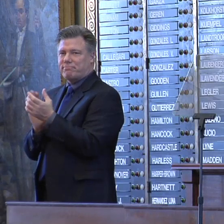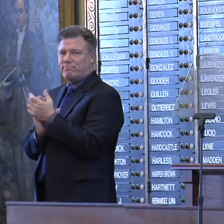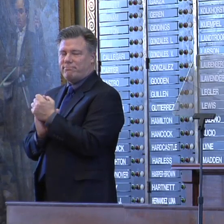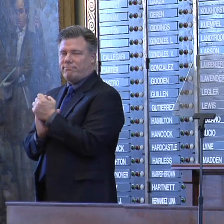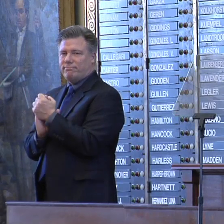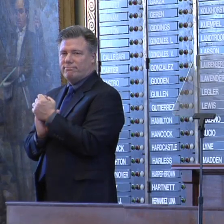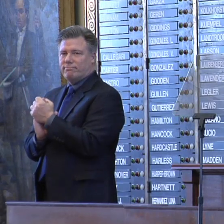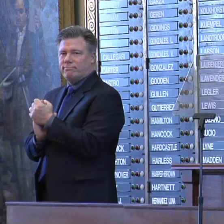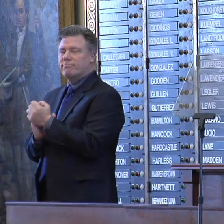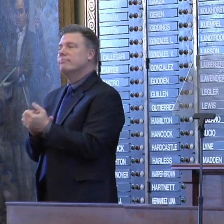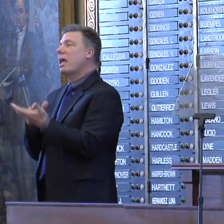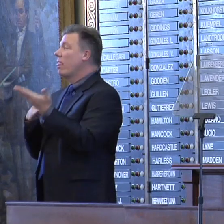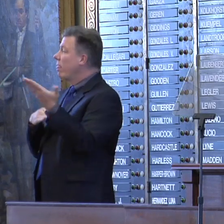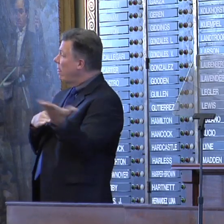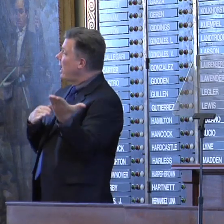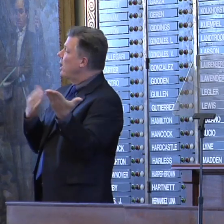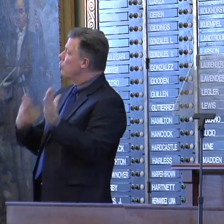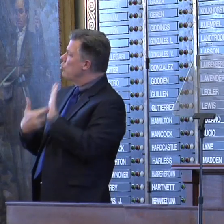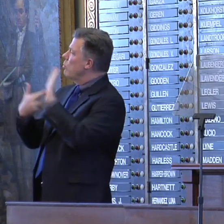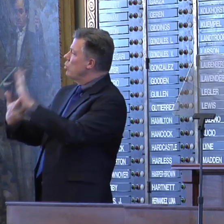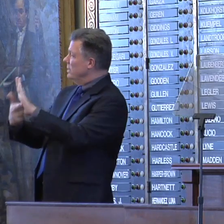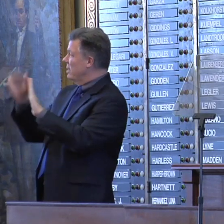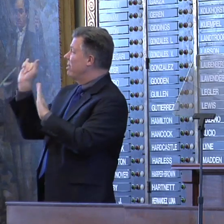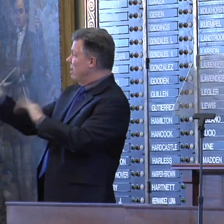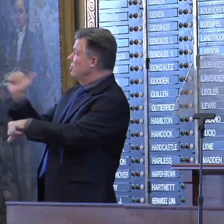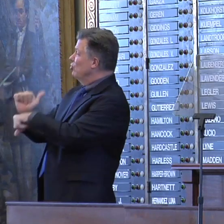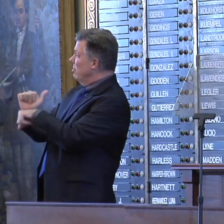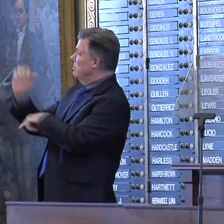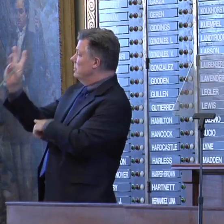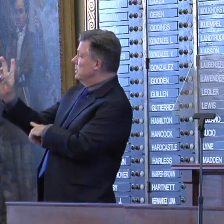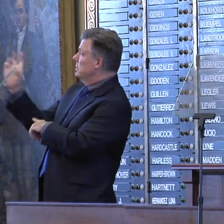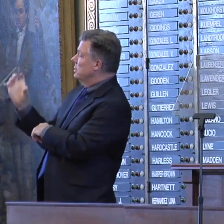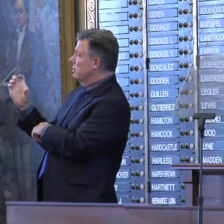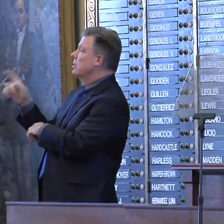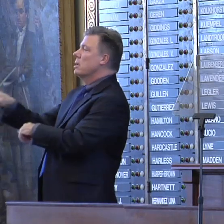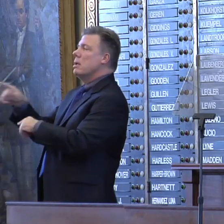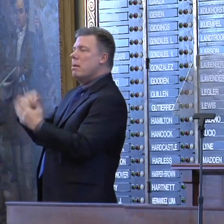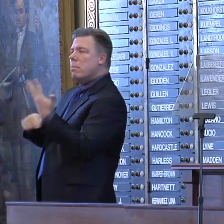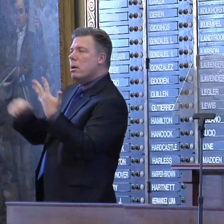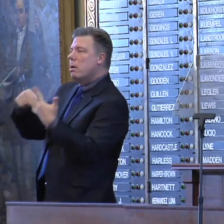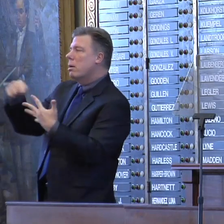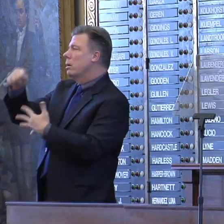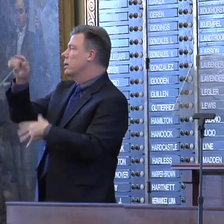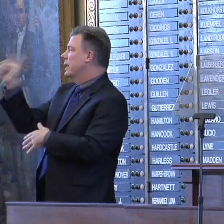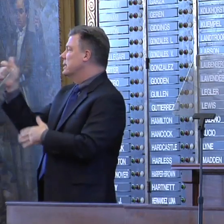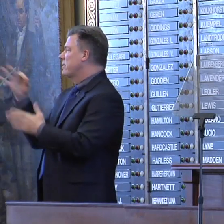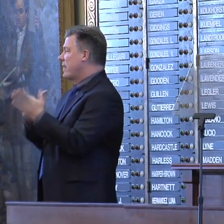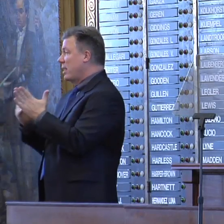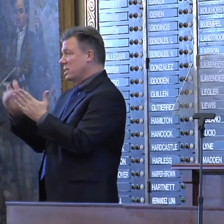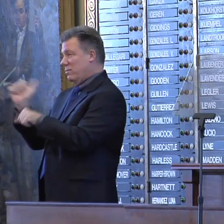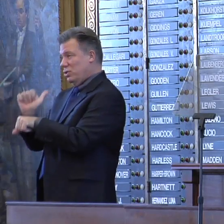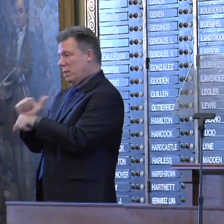You know, they represent those jobs that are among the tens of thousands of jobs that the Enterprise Fund has brought to